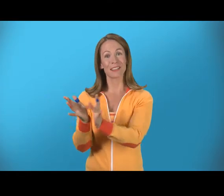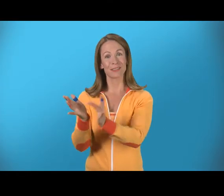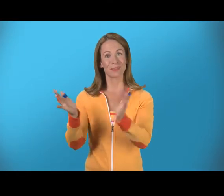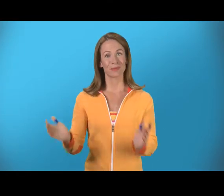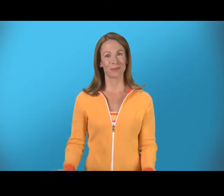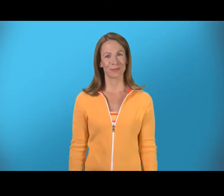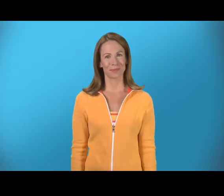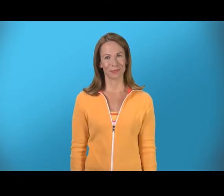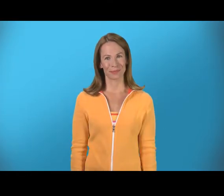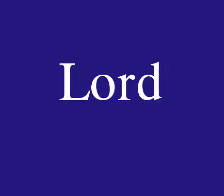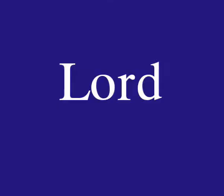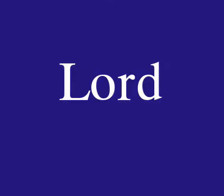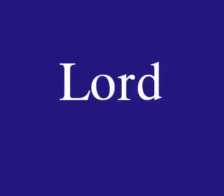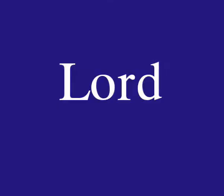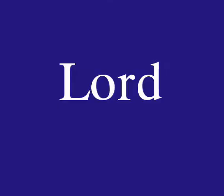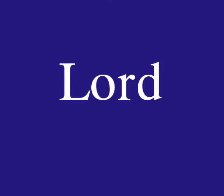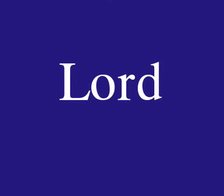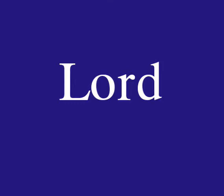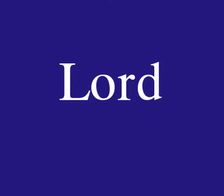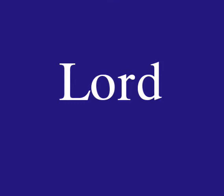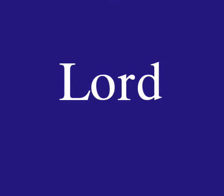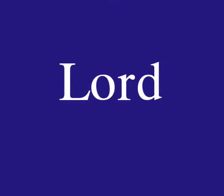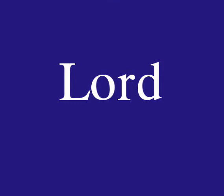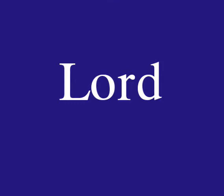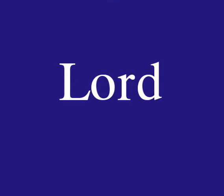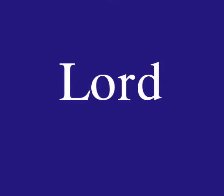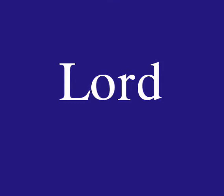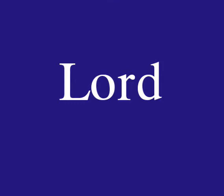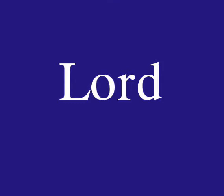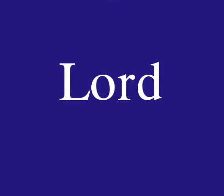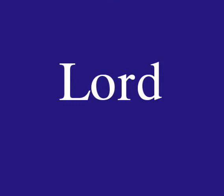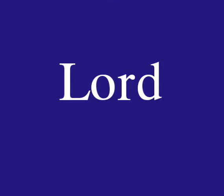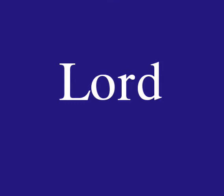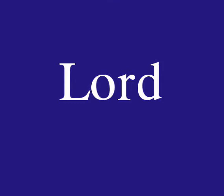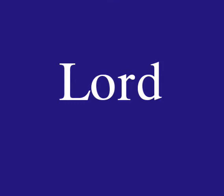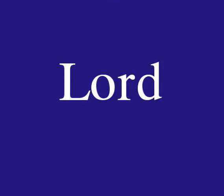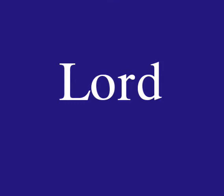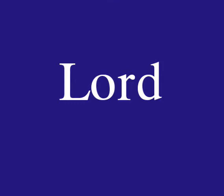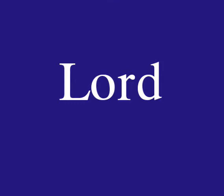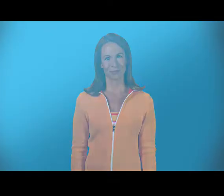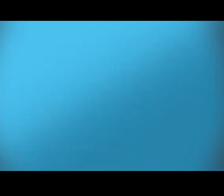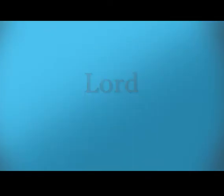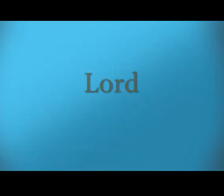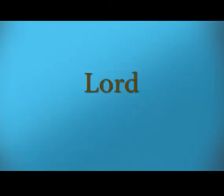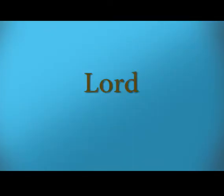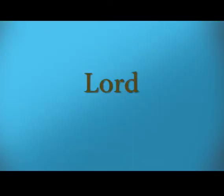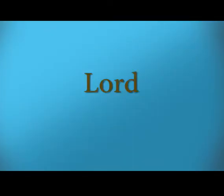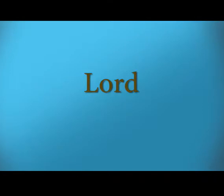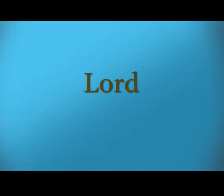Lord,